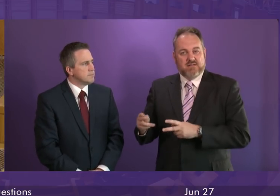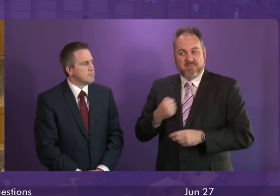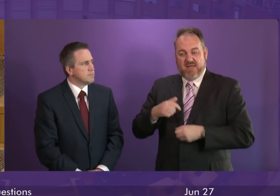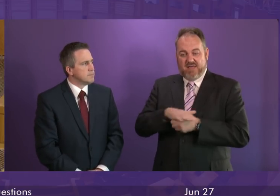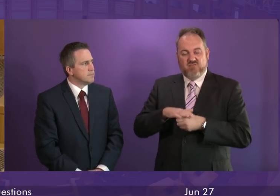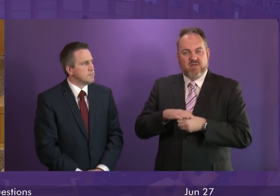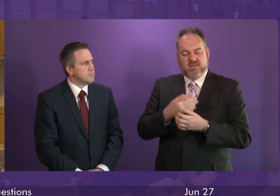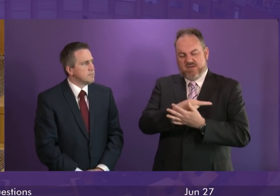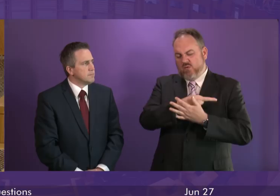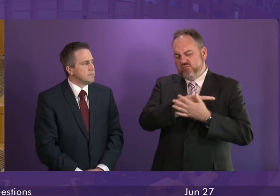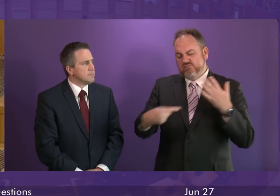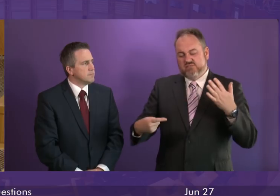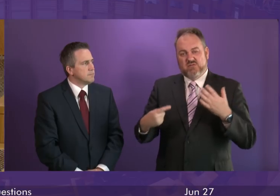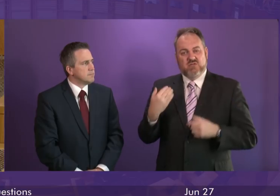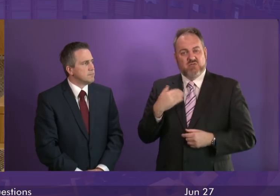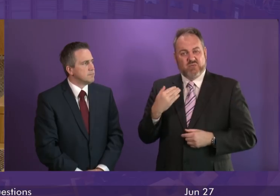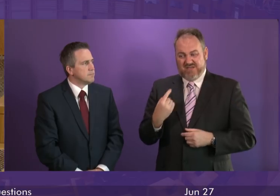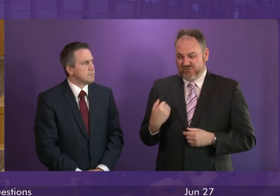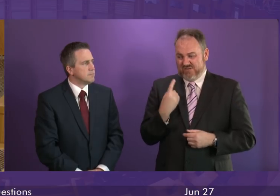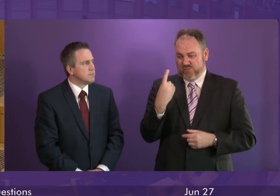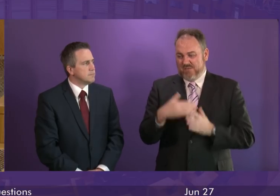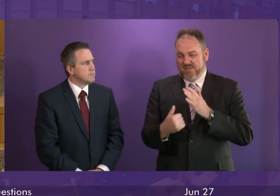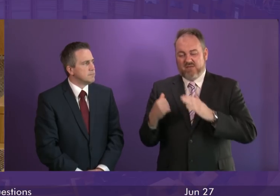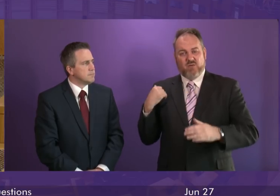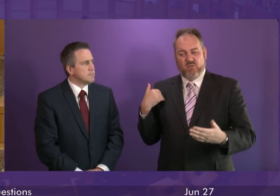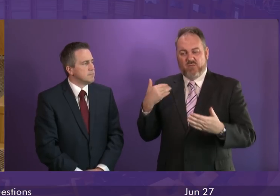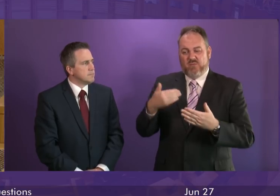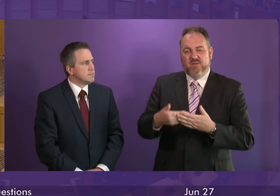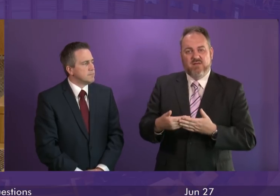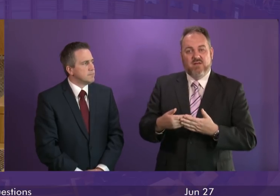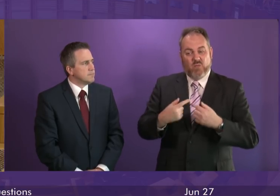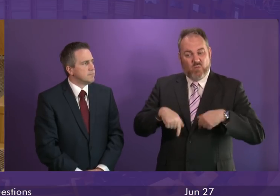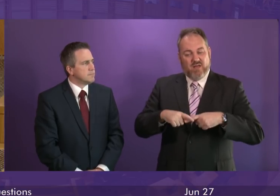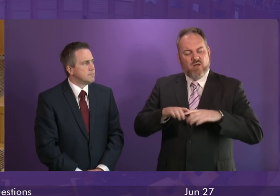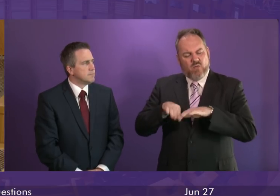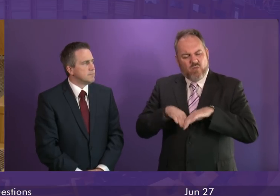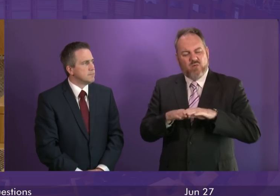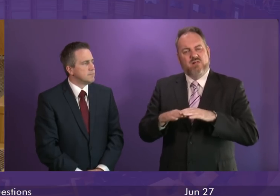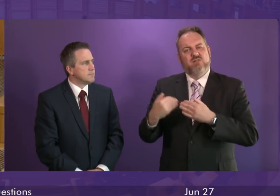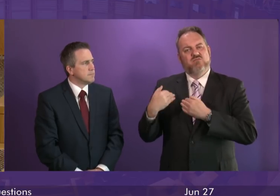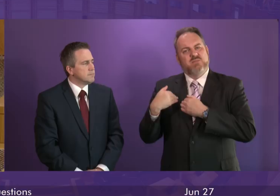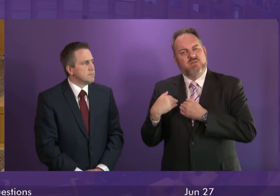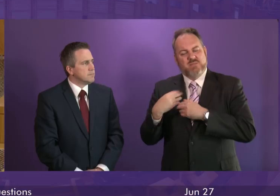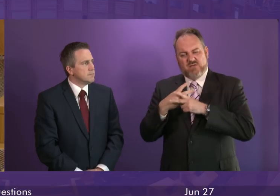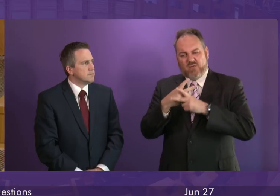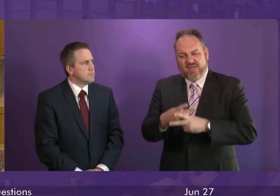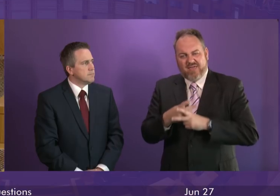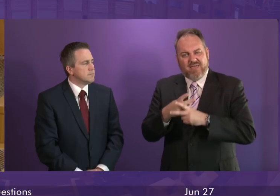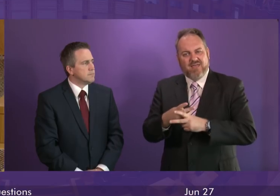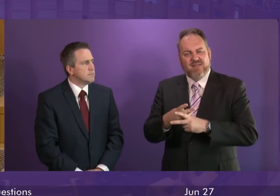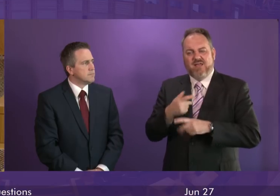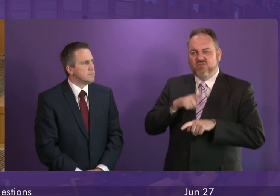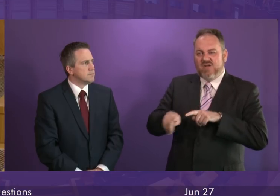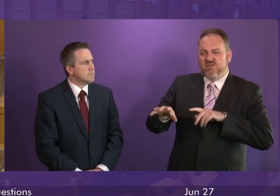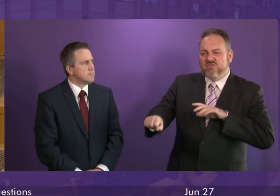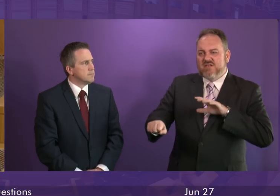of suicides just in the last month. In this parliament we all have a responsibility to care. We need to reach out to